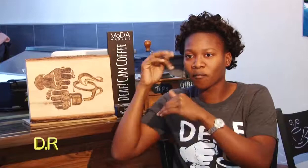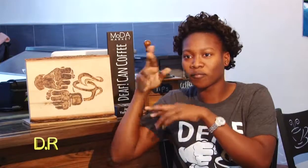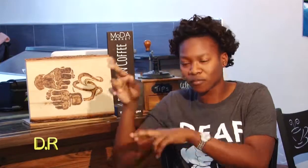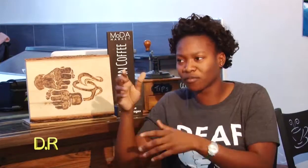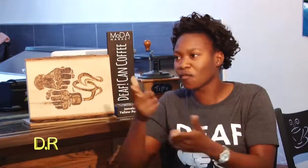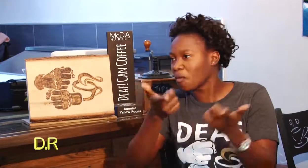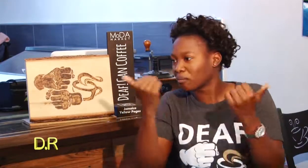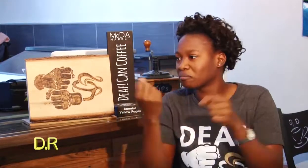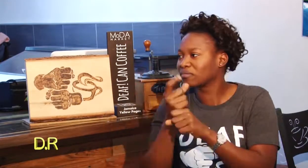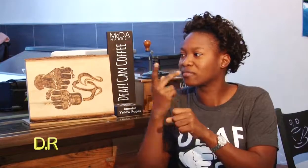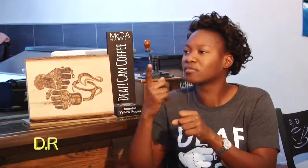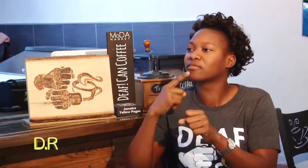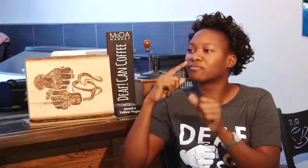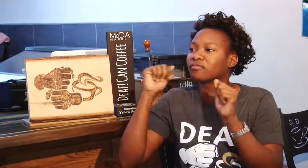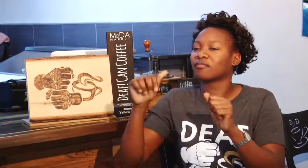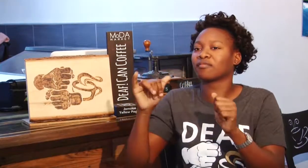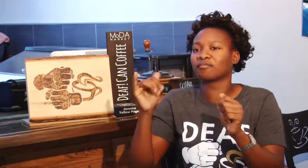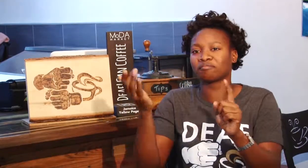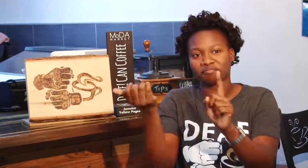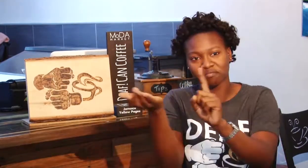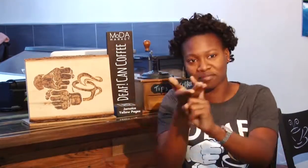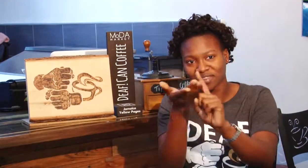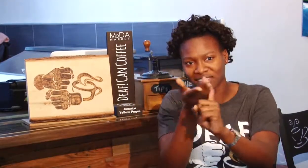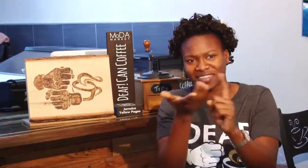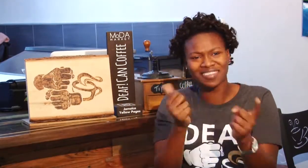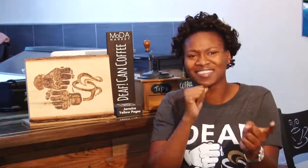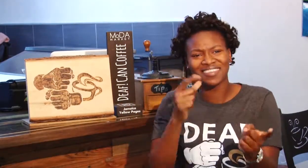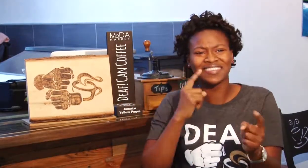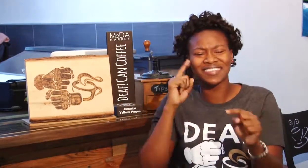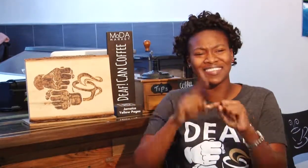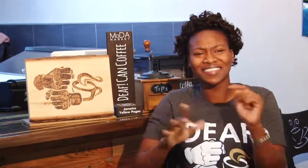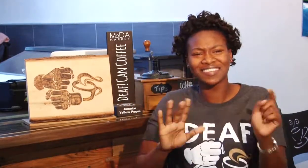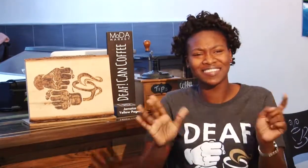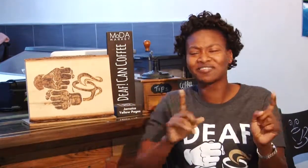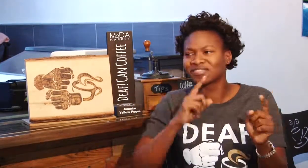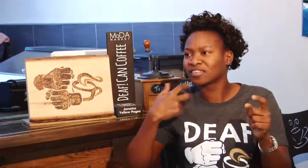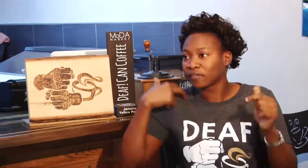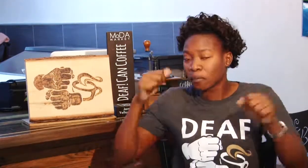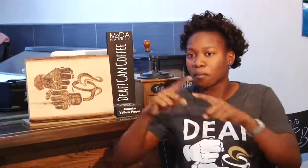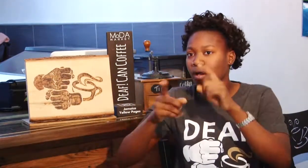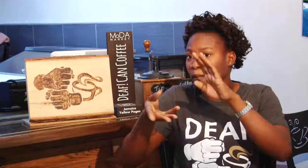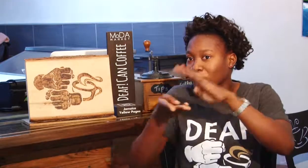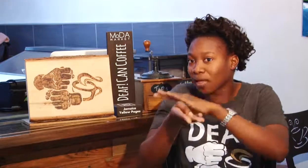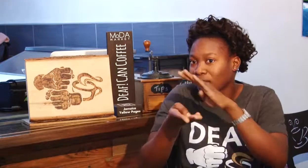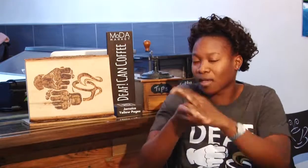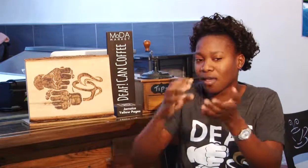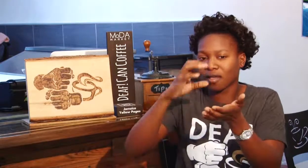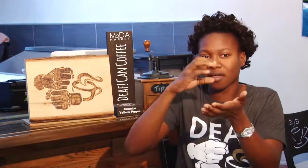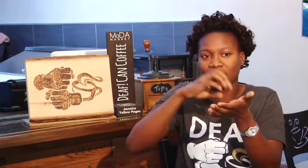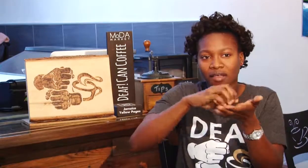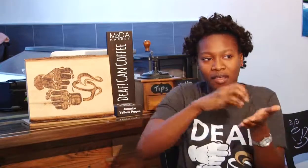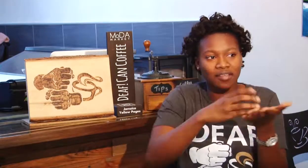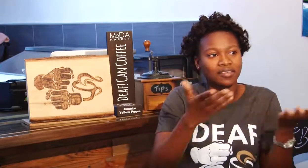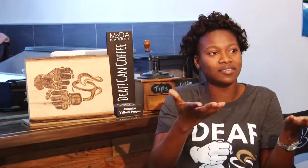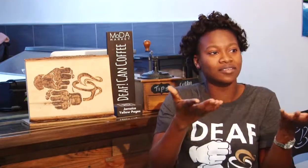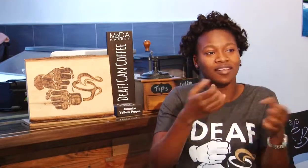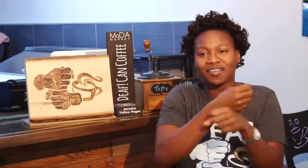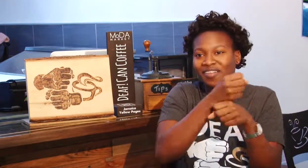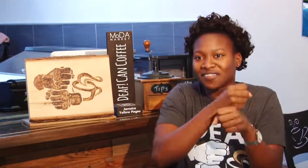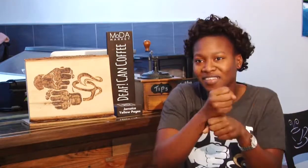can. You can just come here and experience it. And then we just want to advocate throughout the community to really change how they see Deaf people. We do baking